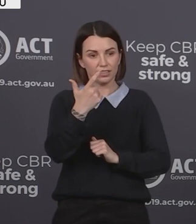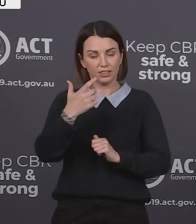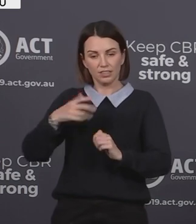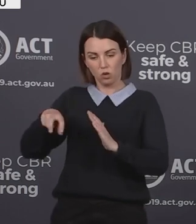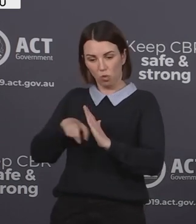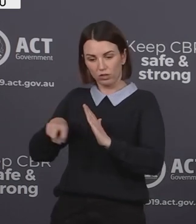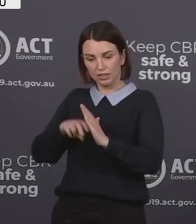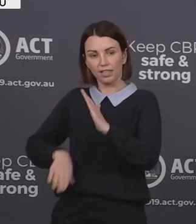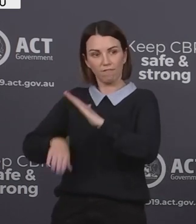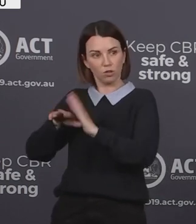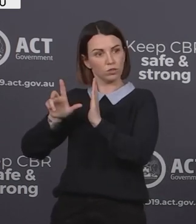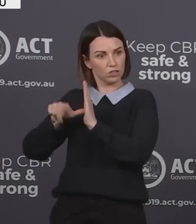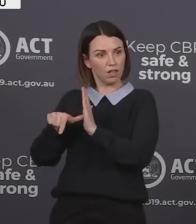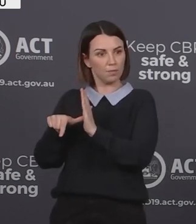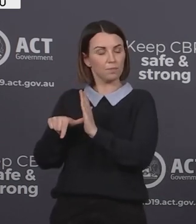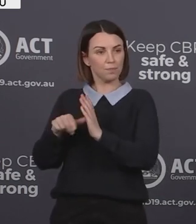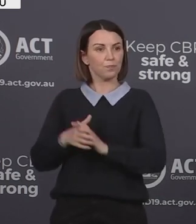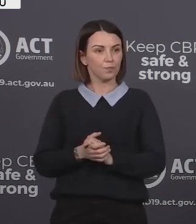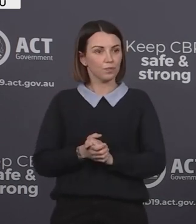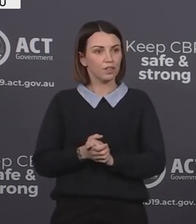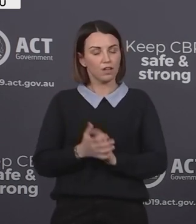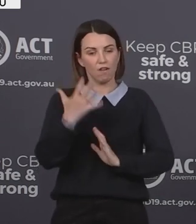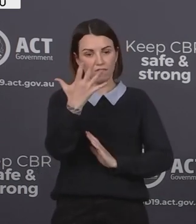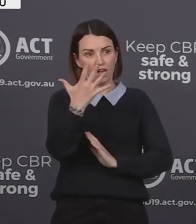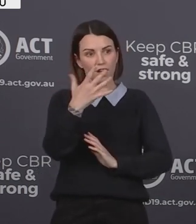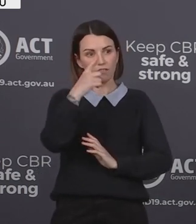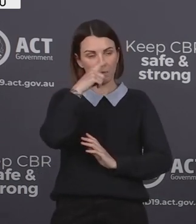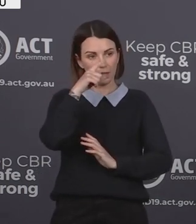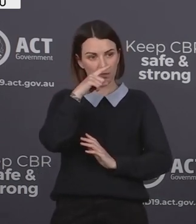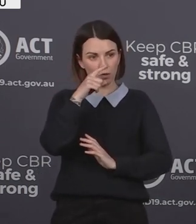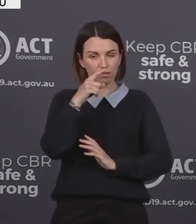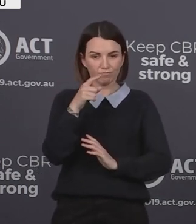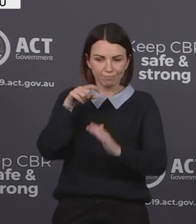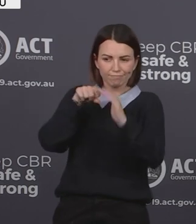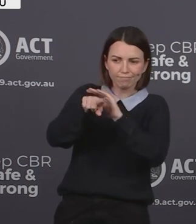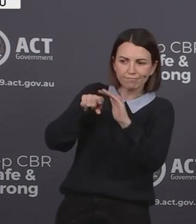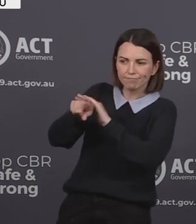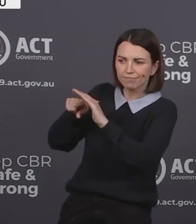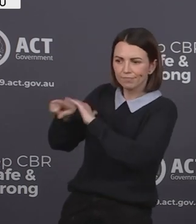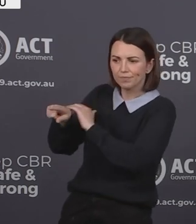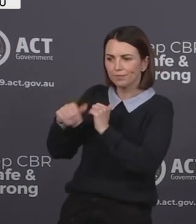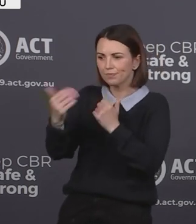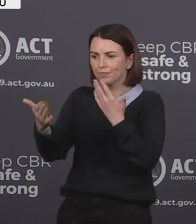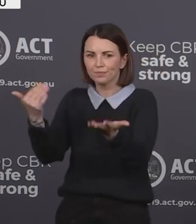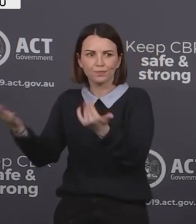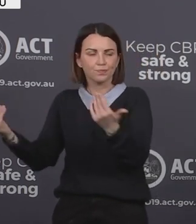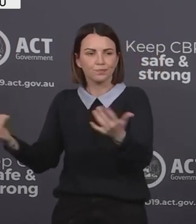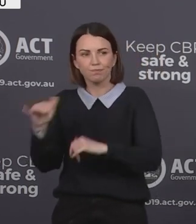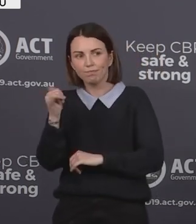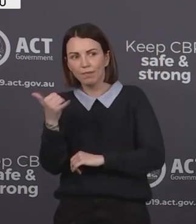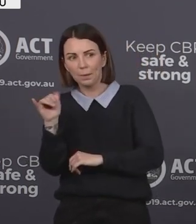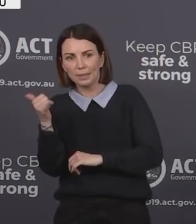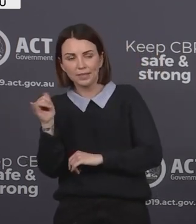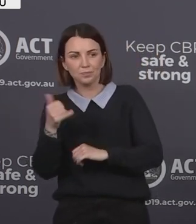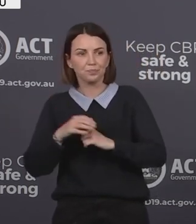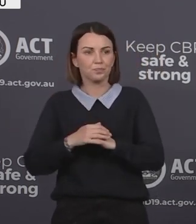during their whole infectious period. Five people spent some time in the community for at least part of their infectious